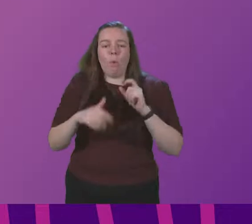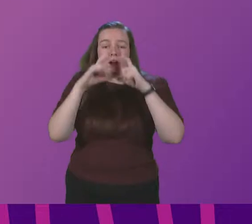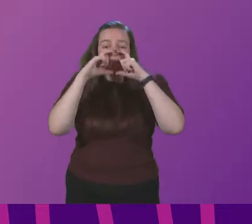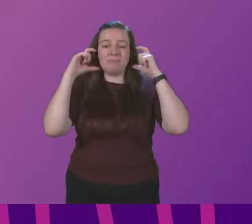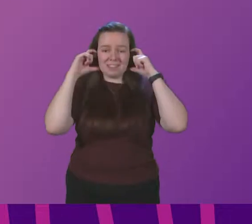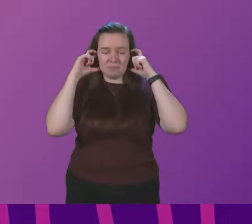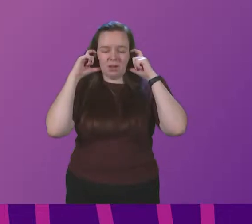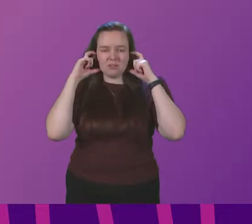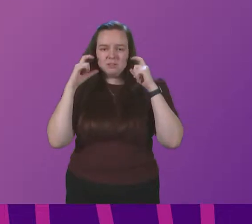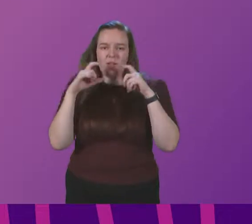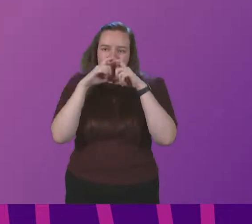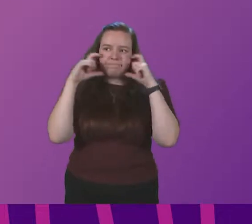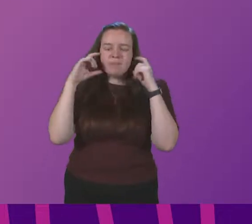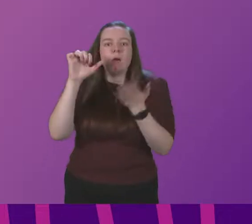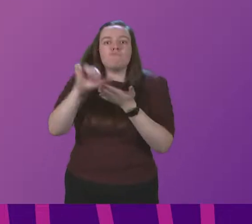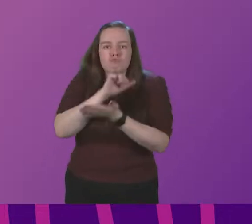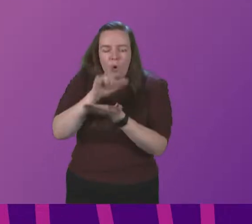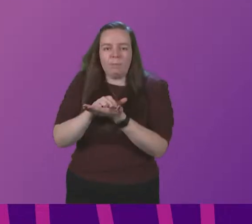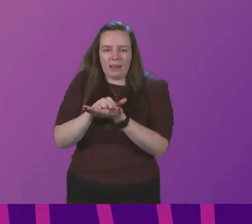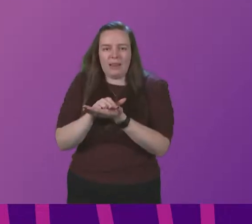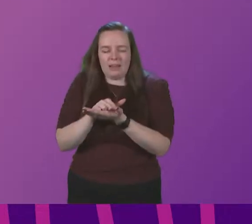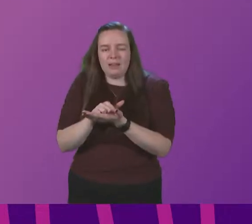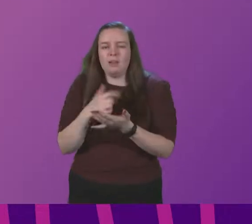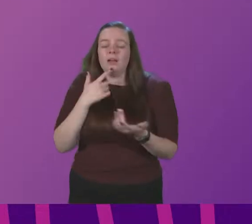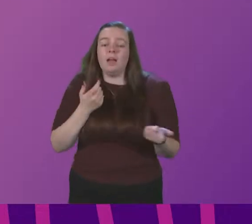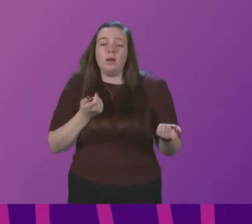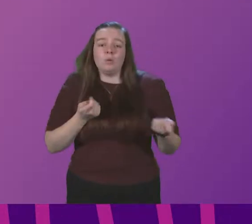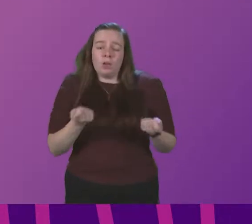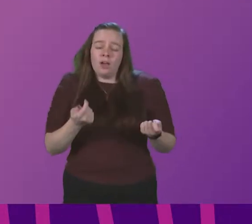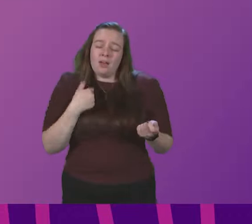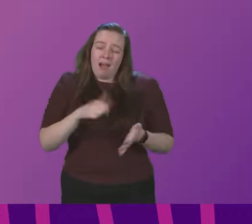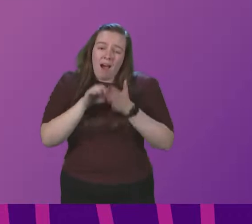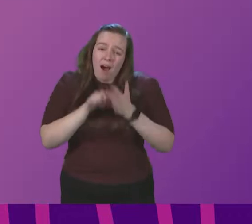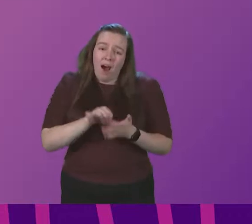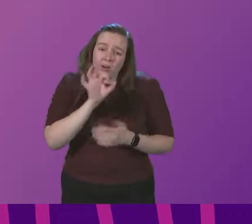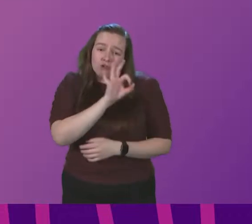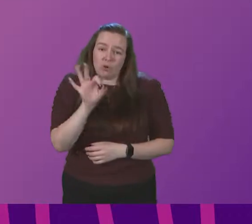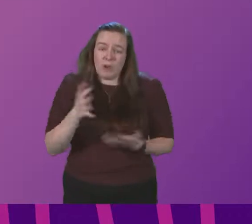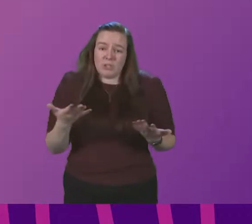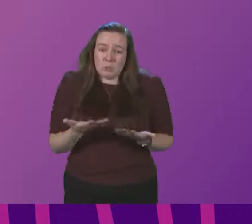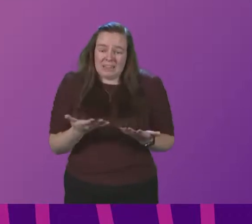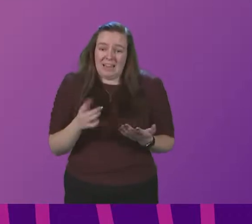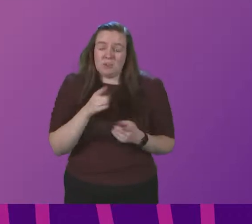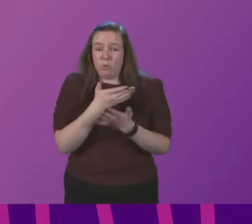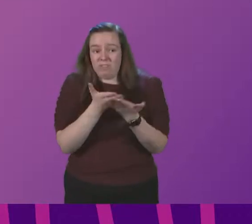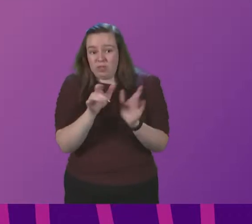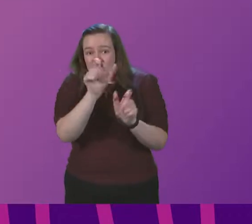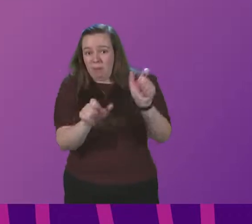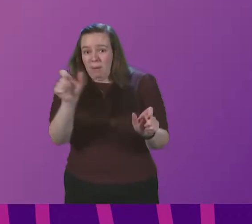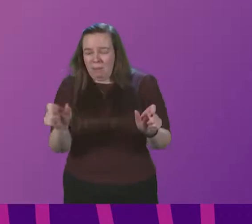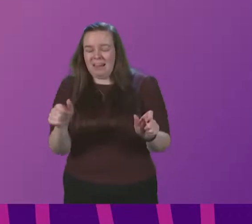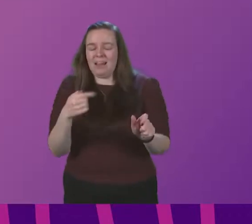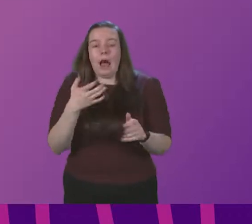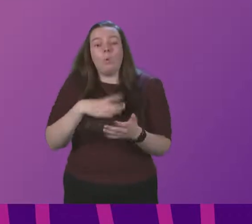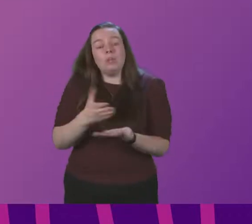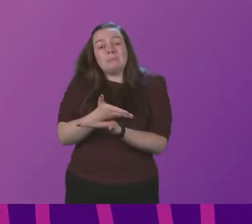and wearing face coverings properly. Presenting officer, my hardest request today is of the general public. I want to be